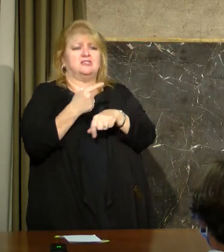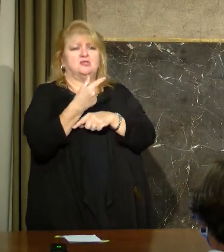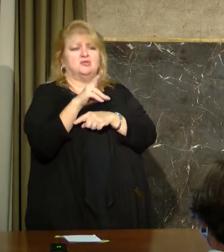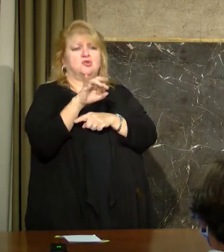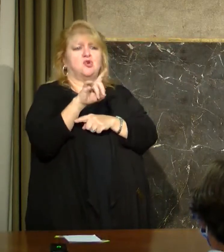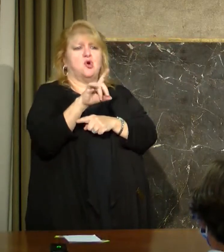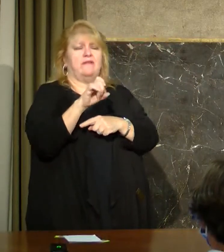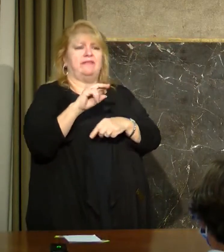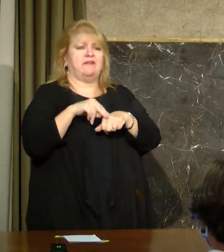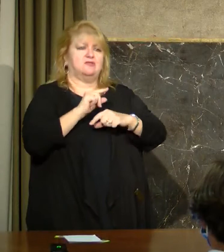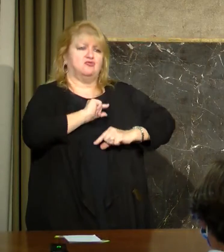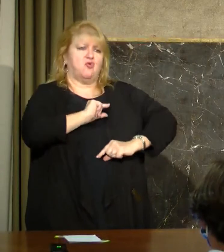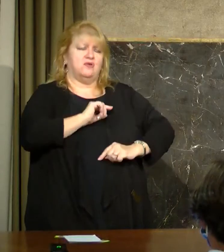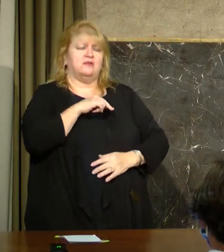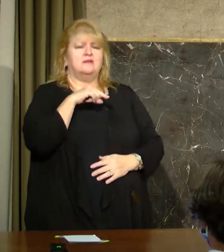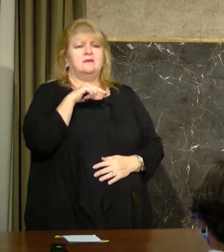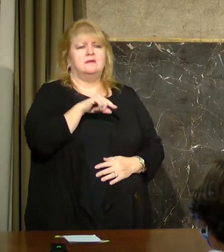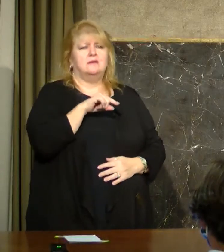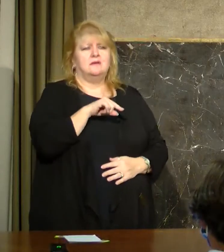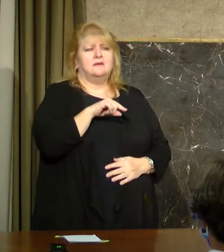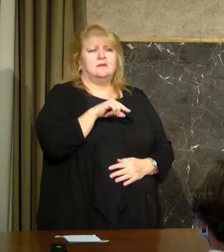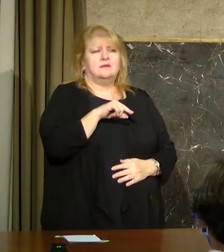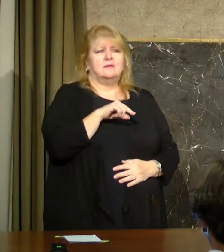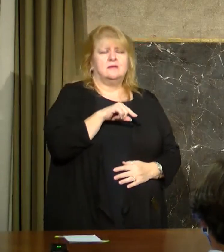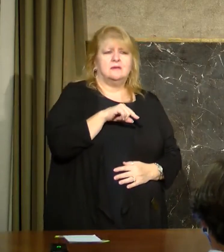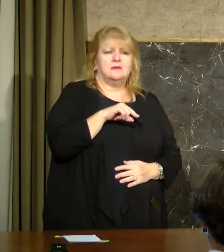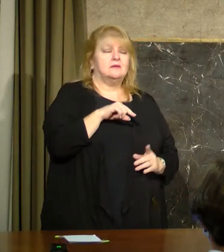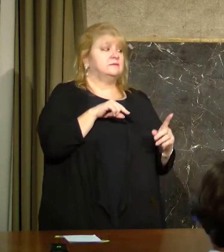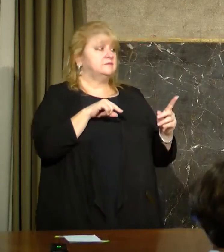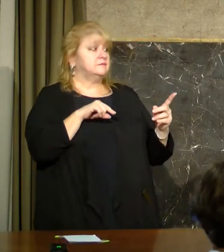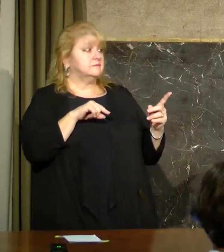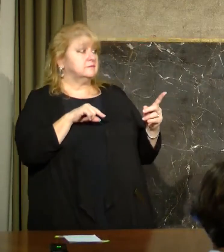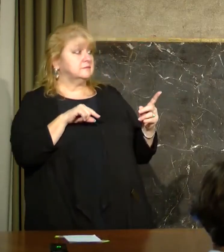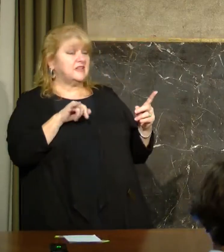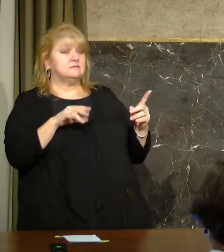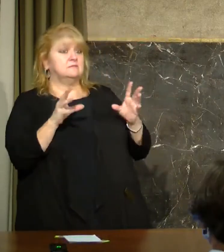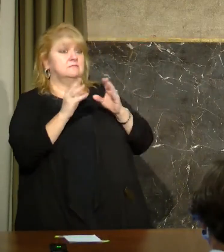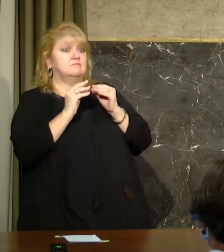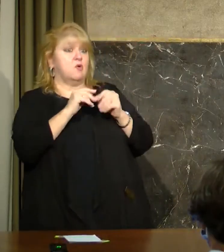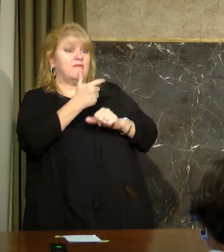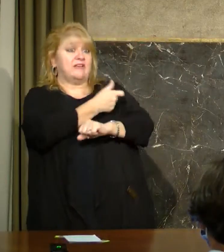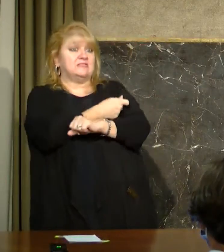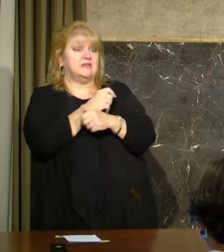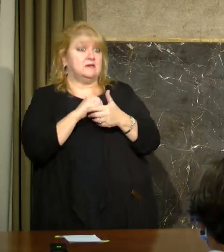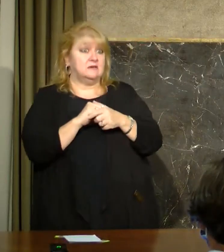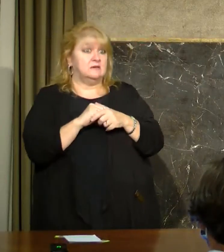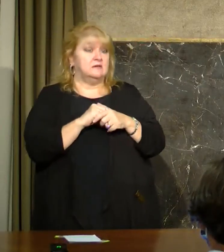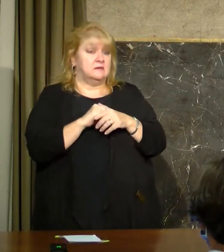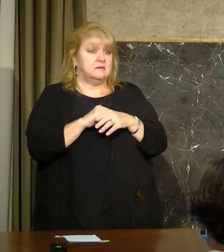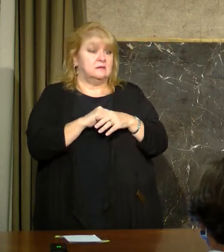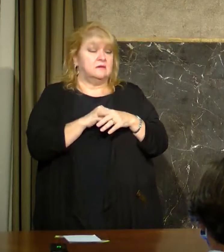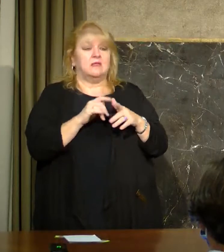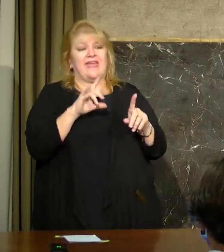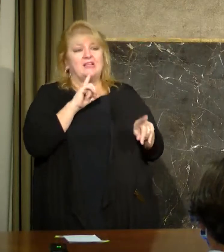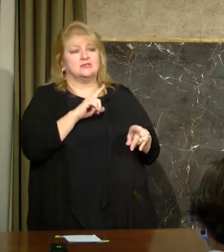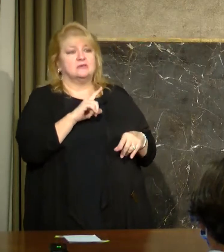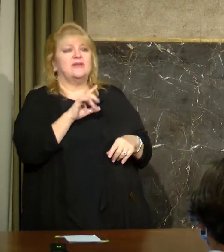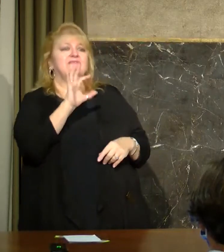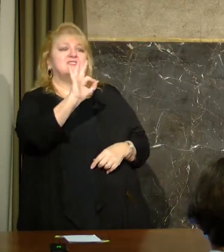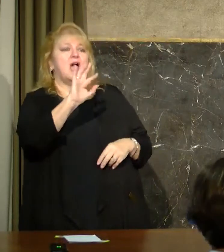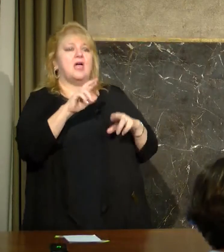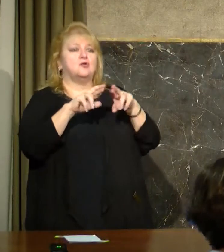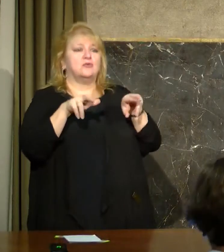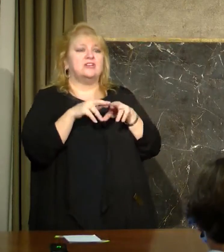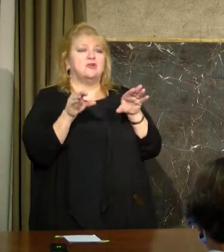on that and what do we need to stand up to the states? Great question. It's more vaccine. All. So there's nine regional